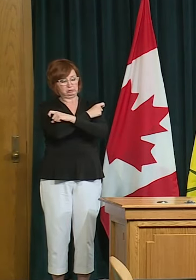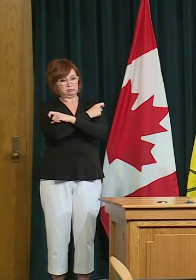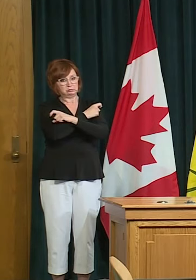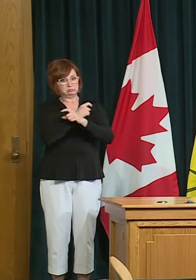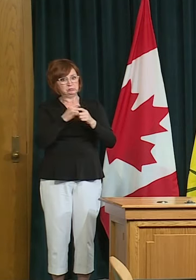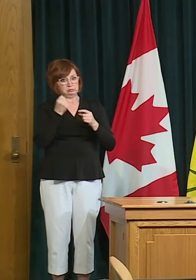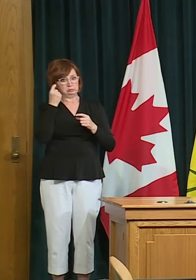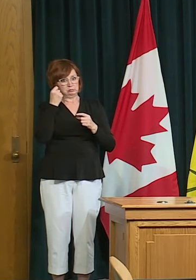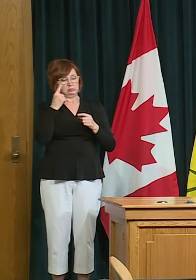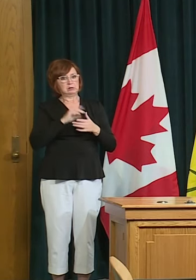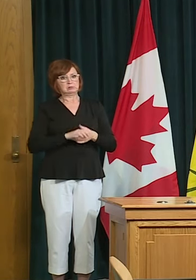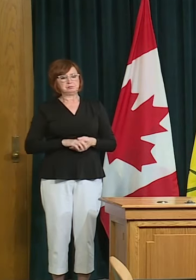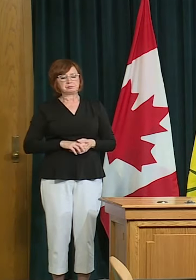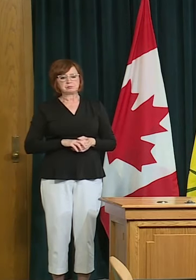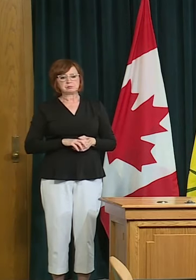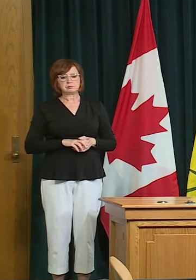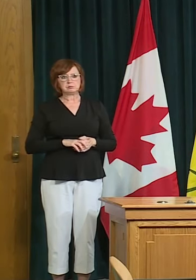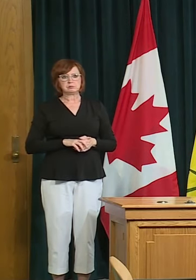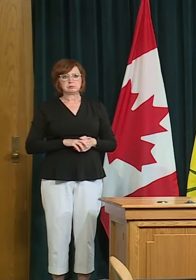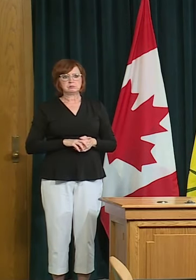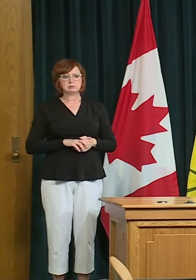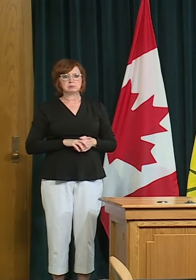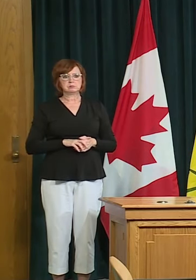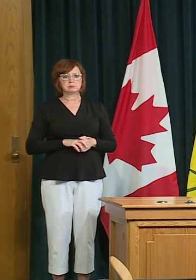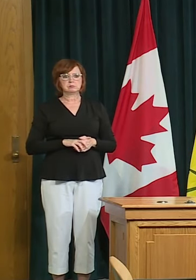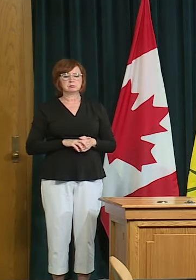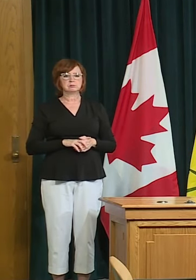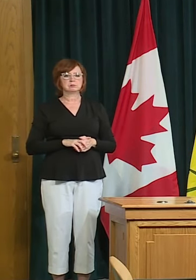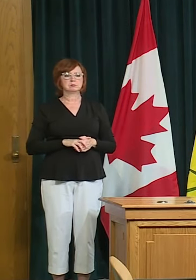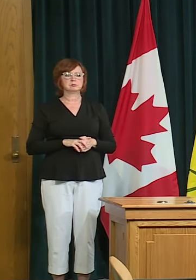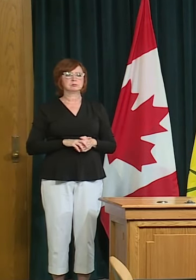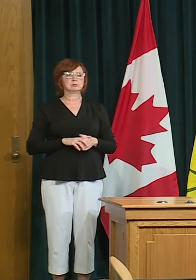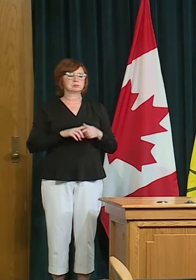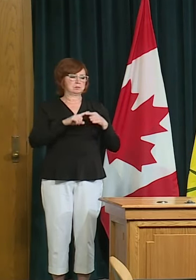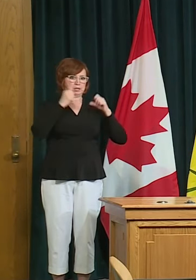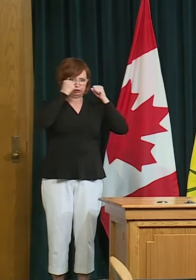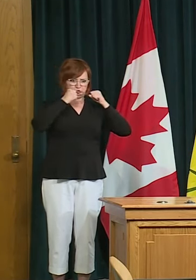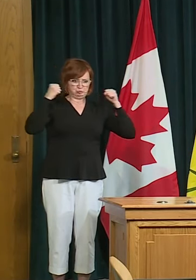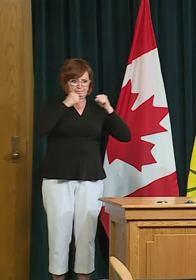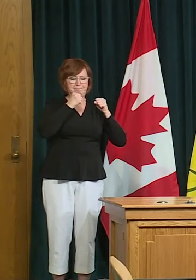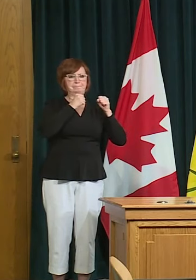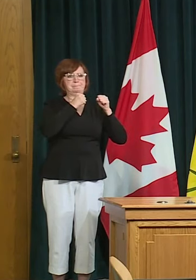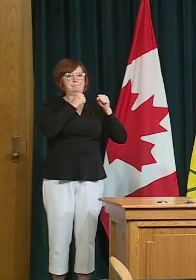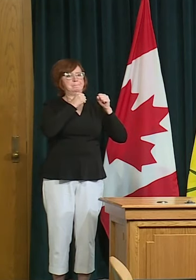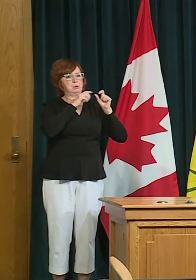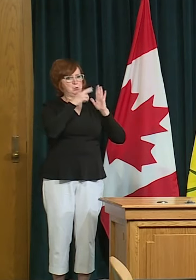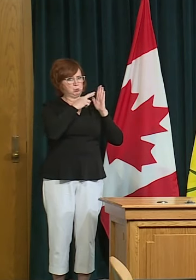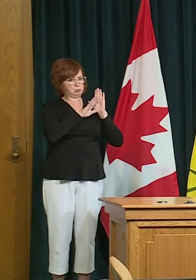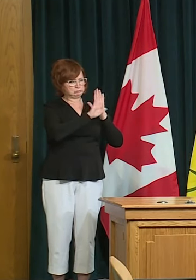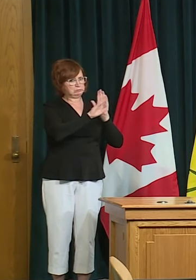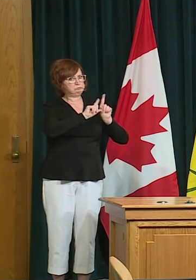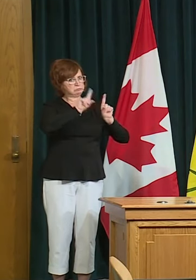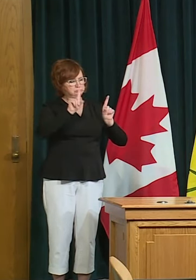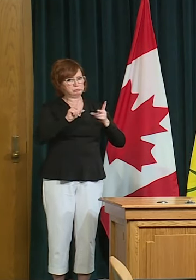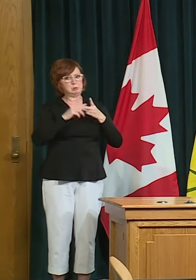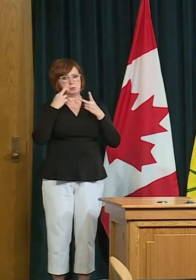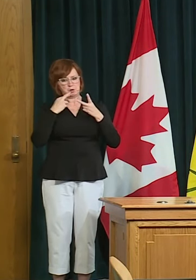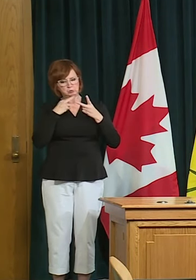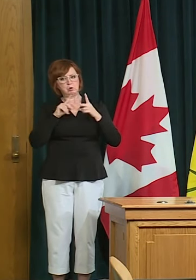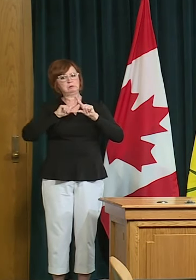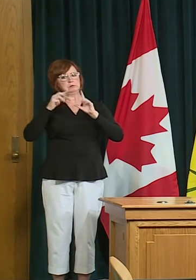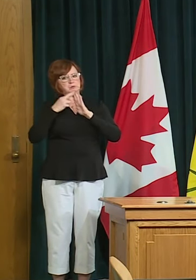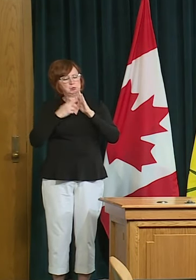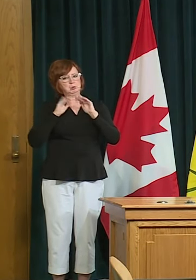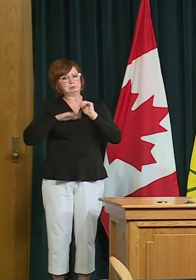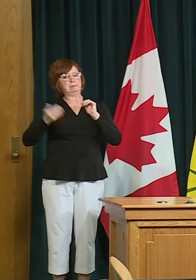we are going to have to behave in gyms, restaurants, other sectors are more complex and we need to make sure that we comply from